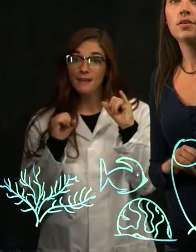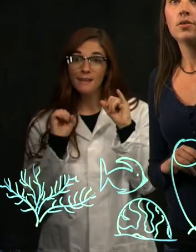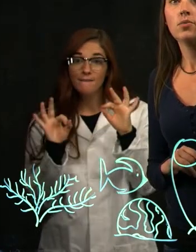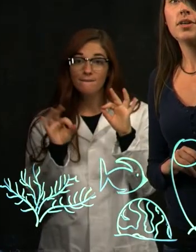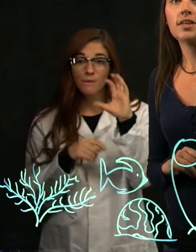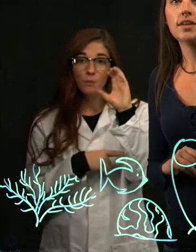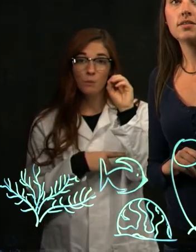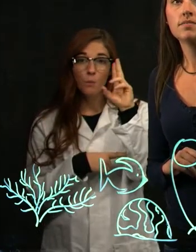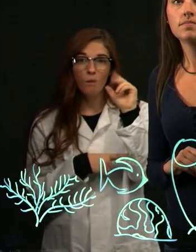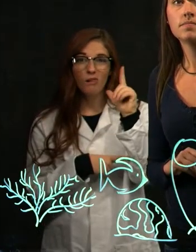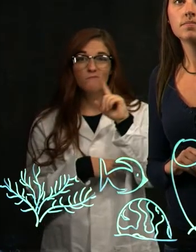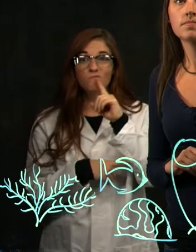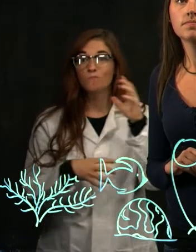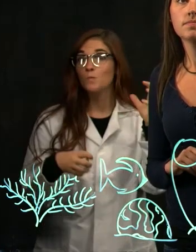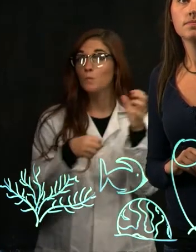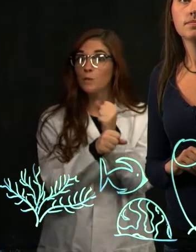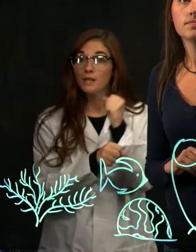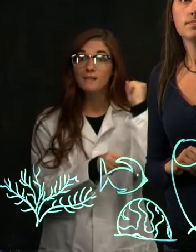winning